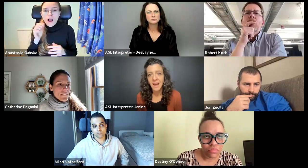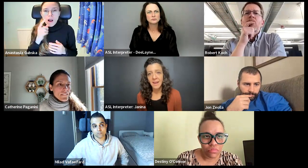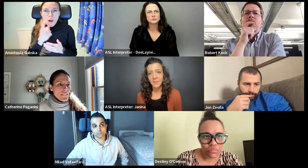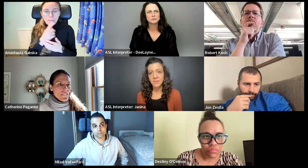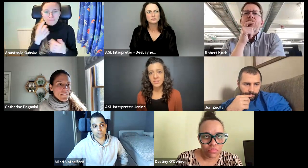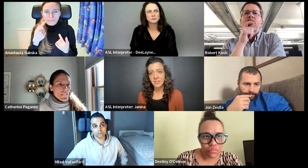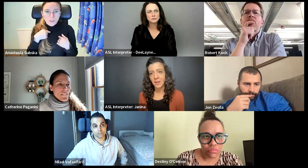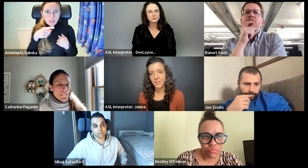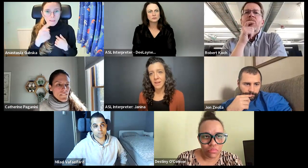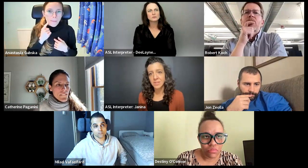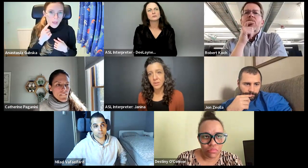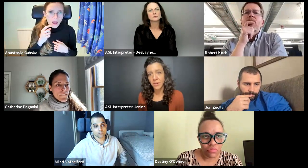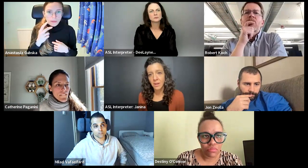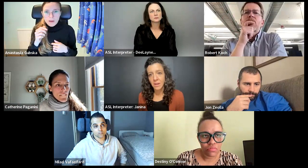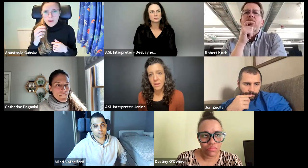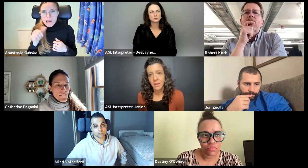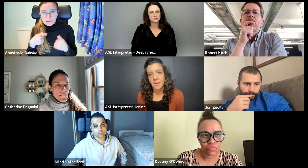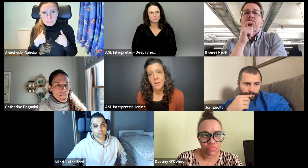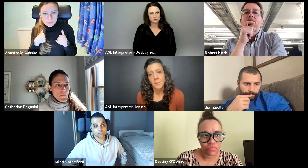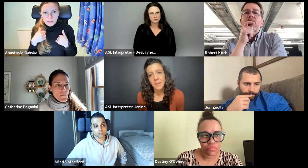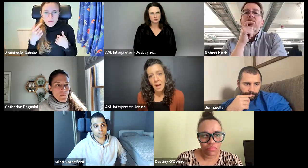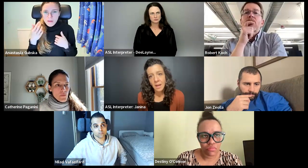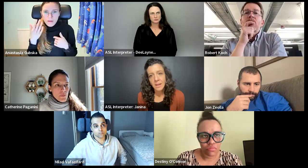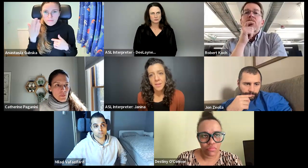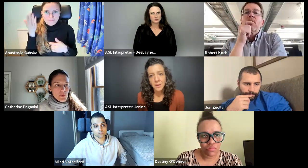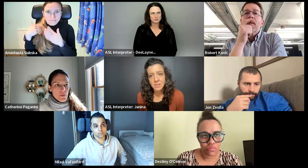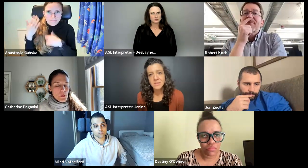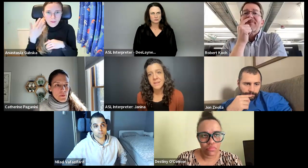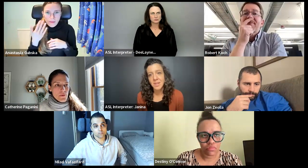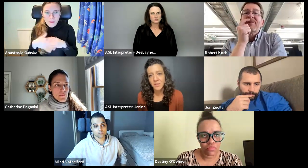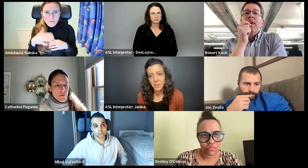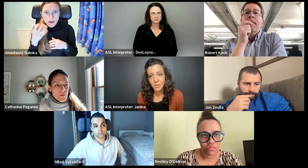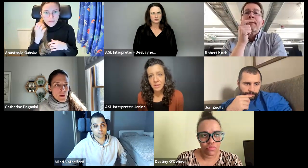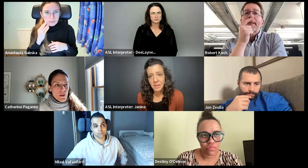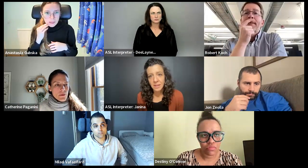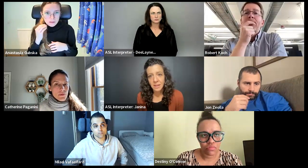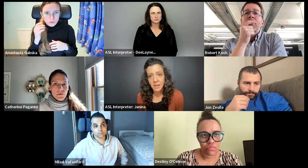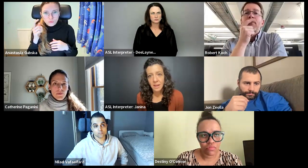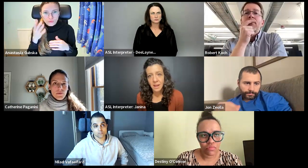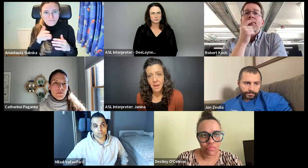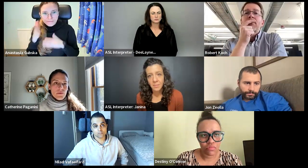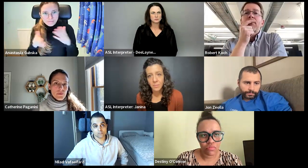moment. I wanted to just clarify. So a lot and others, myself included,